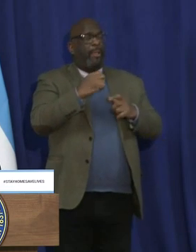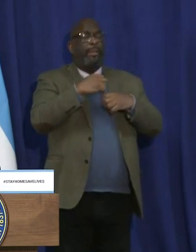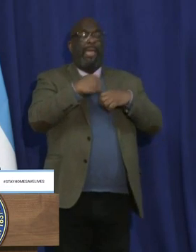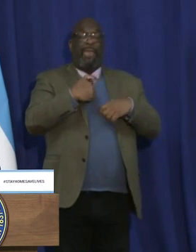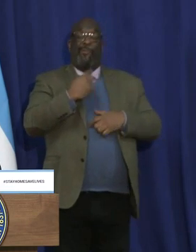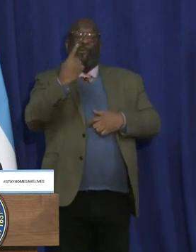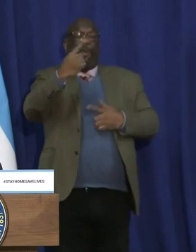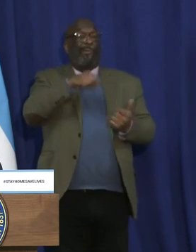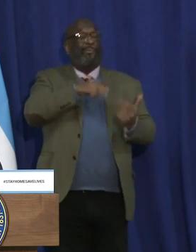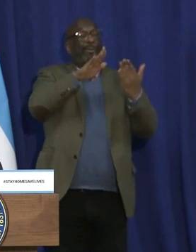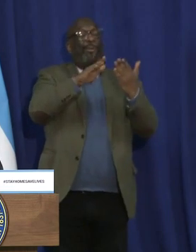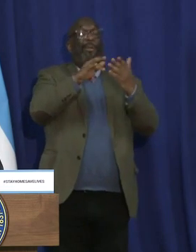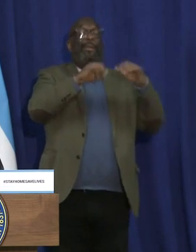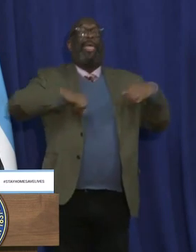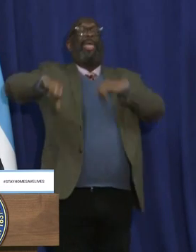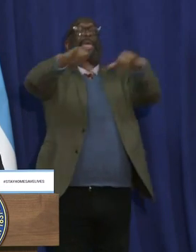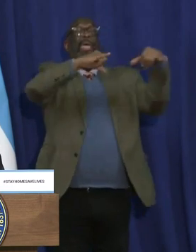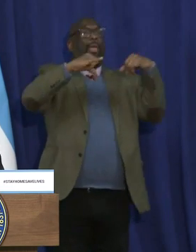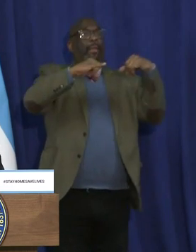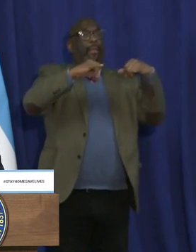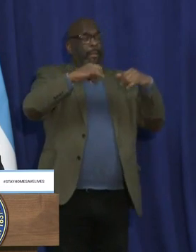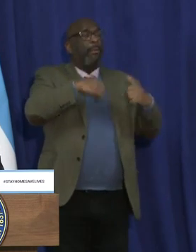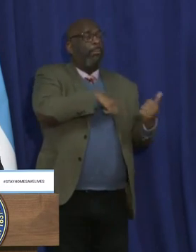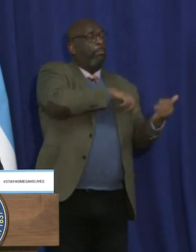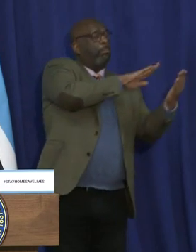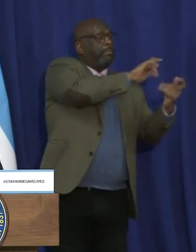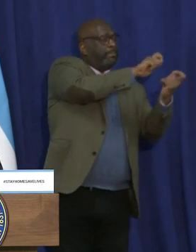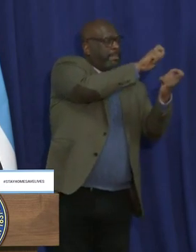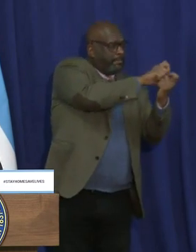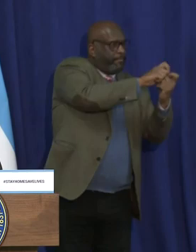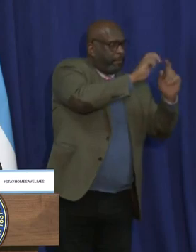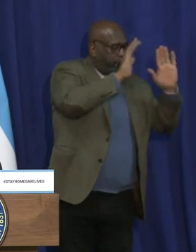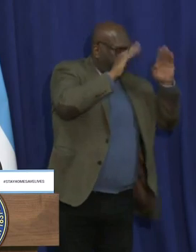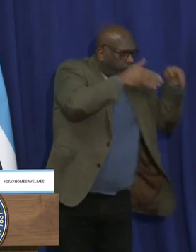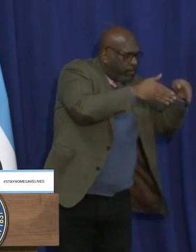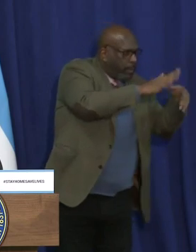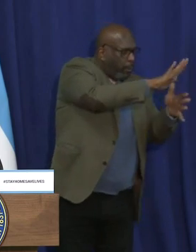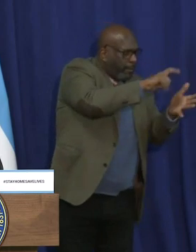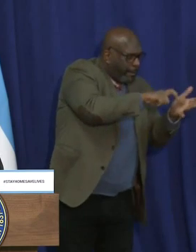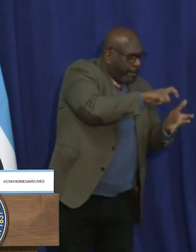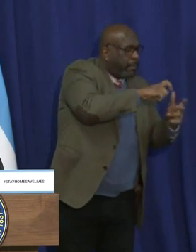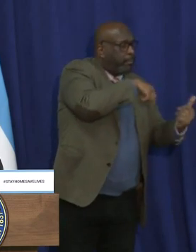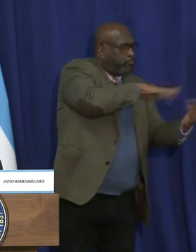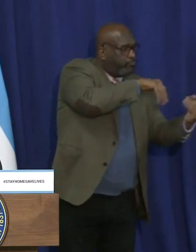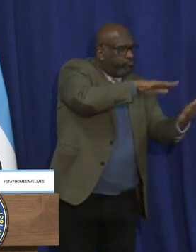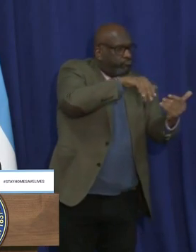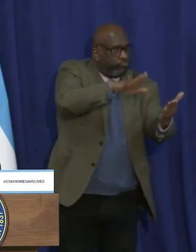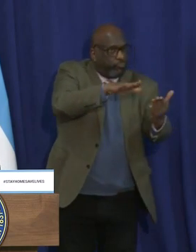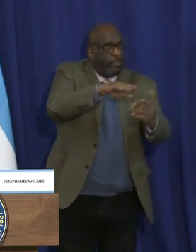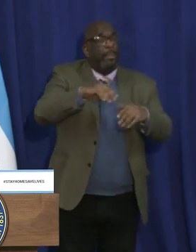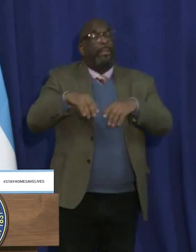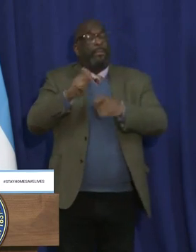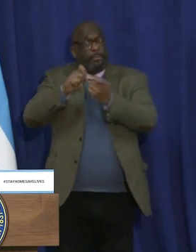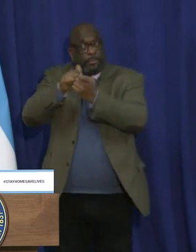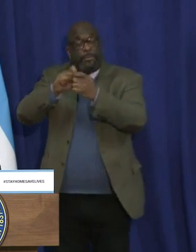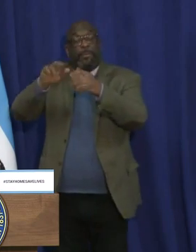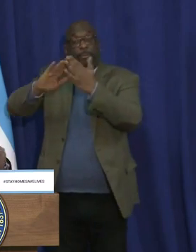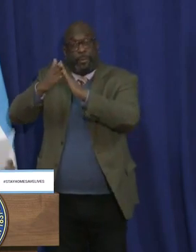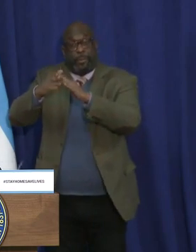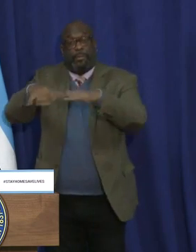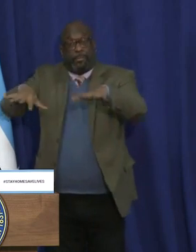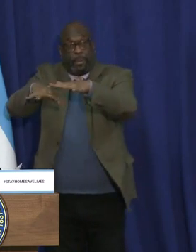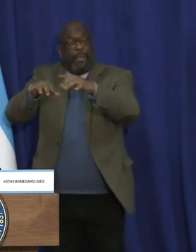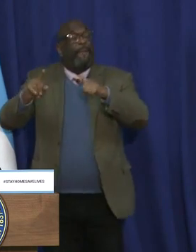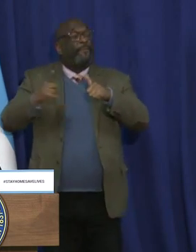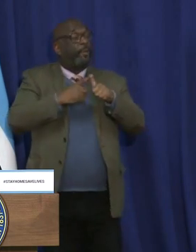-all approach to addressing the ravages of this virus. But first, I'd like to invite Dr. Arwady to the